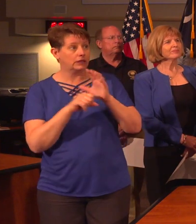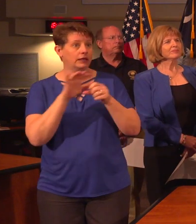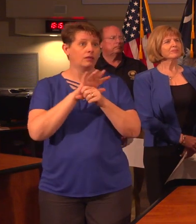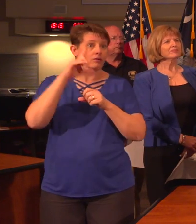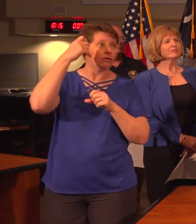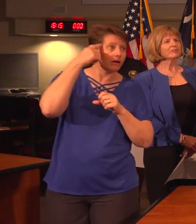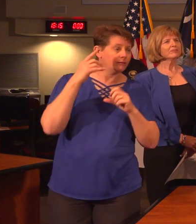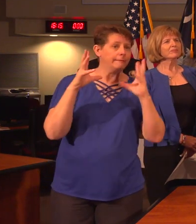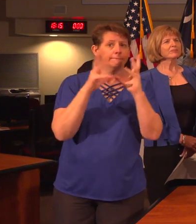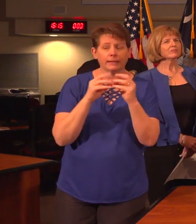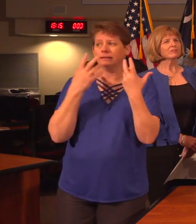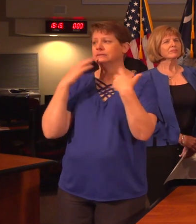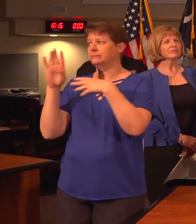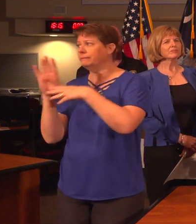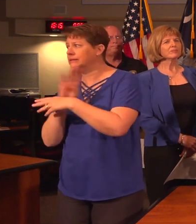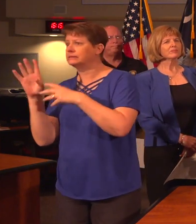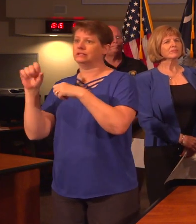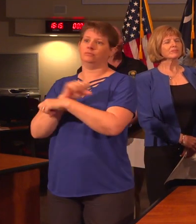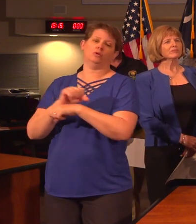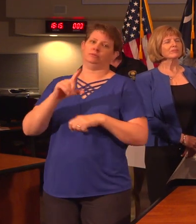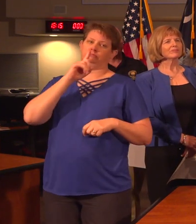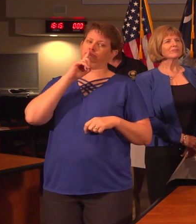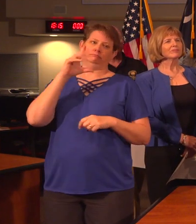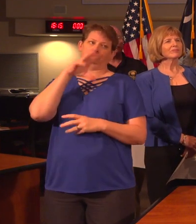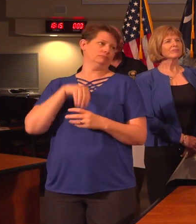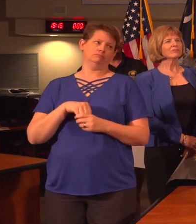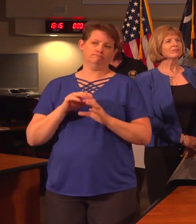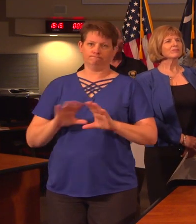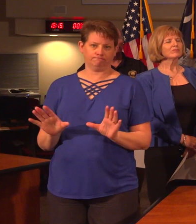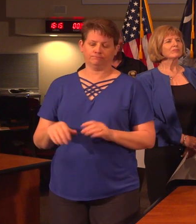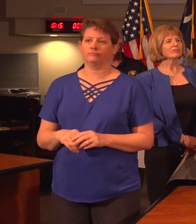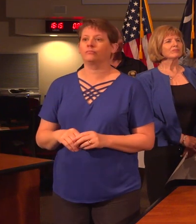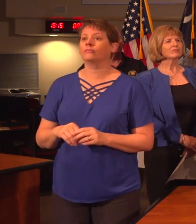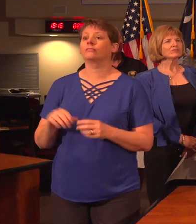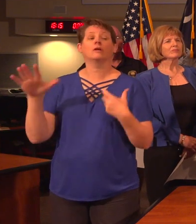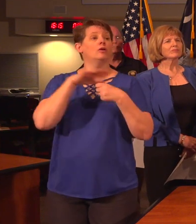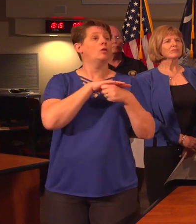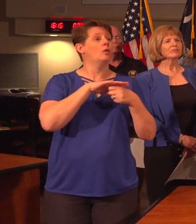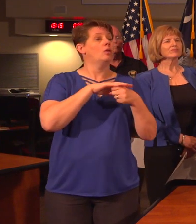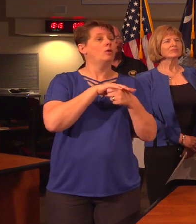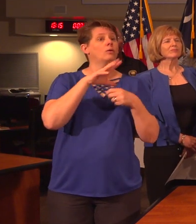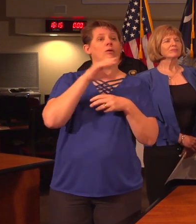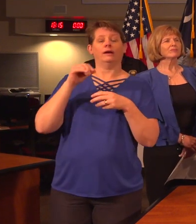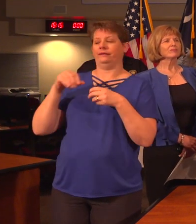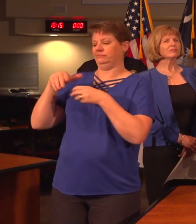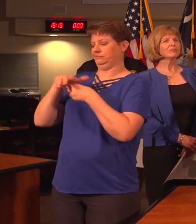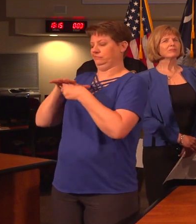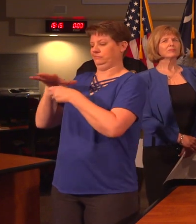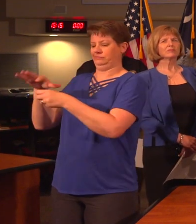or businesses or employers. Also, all local and municipal elections,